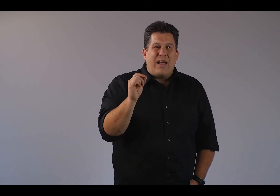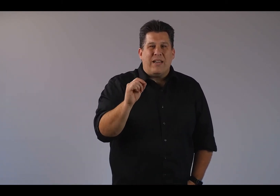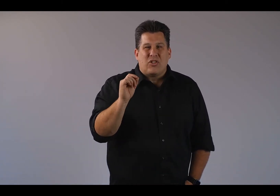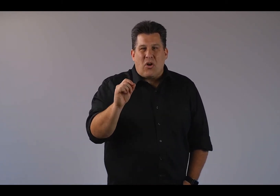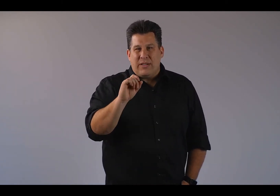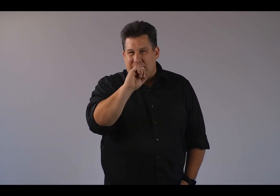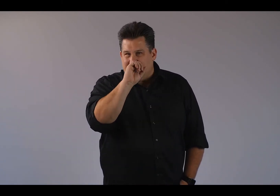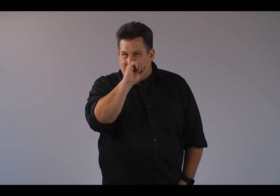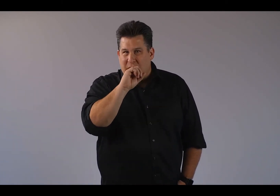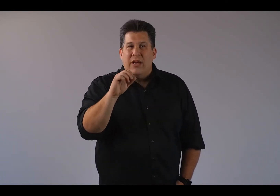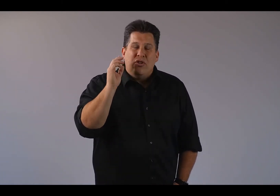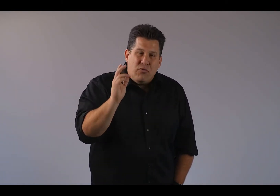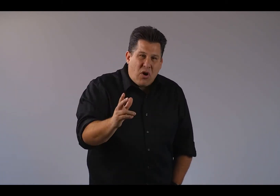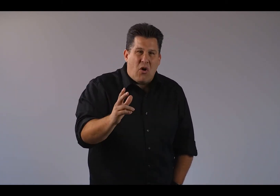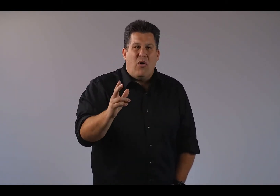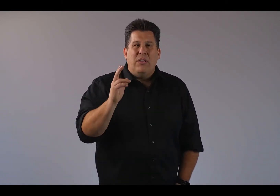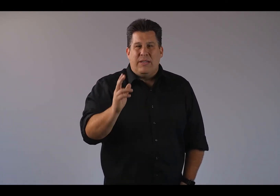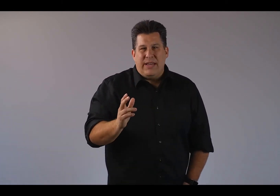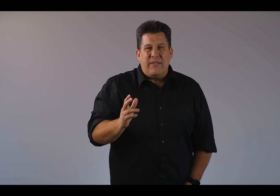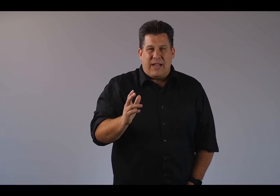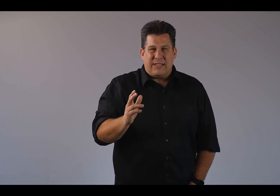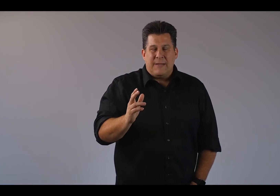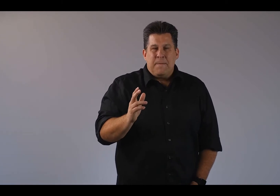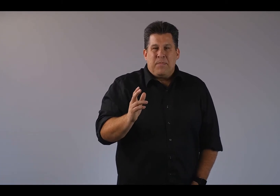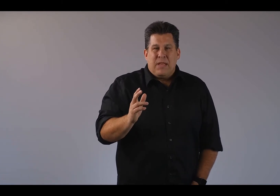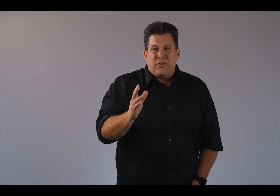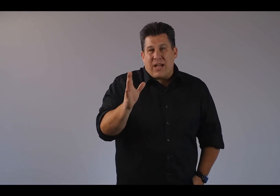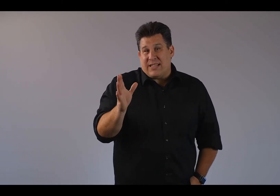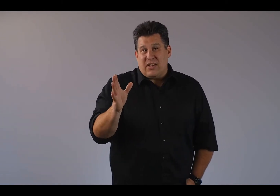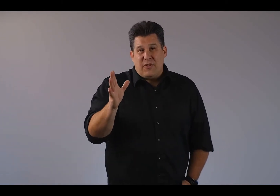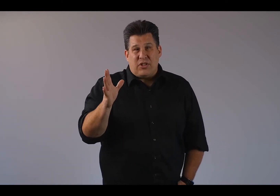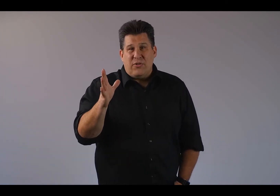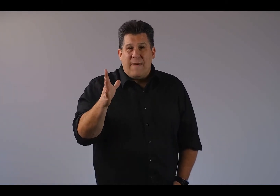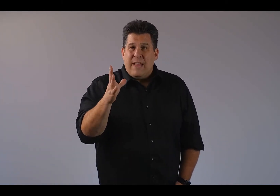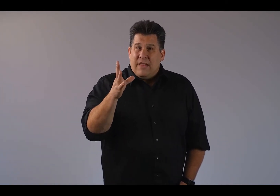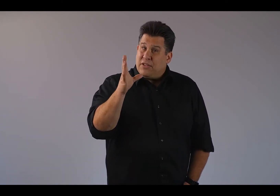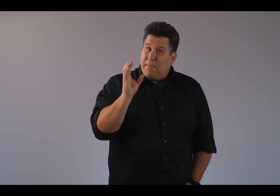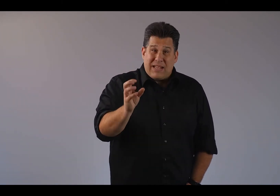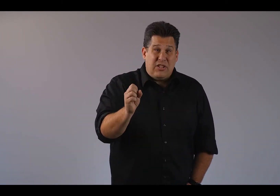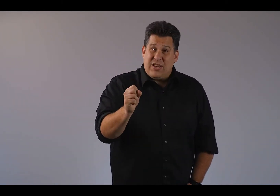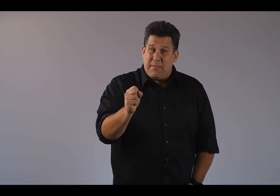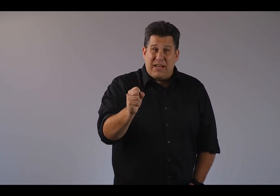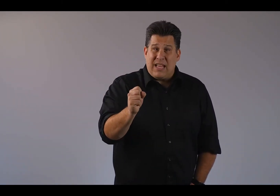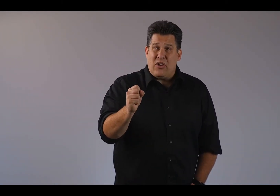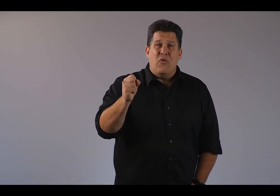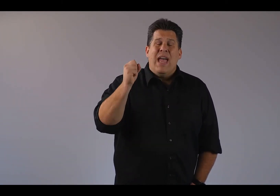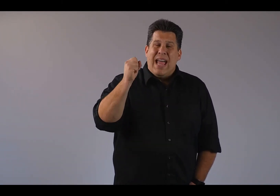God has called and saved Jonah. To go to the Ninevites. And so God says in verse 2, there's a message that I'm going to tell you, and